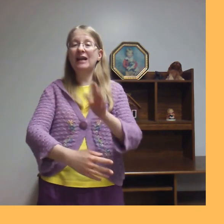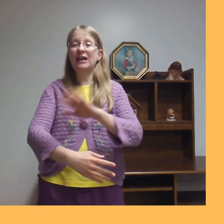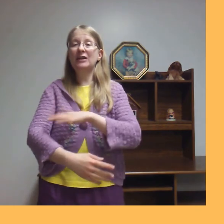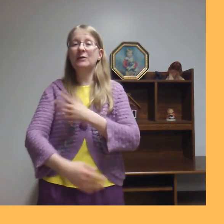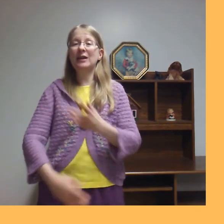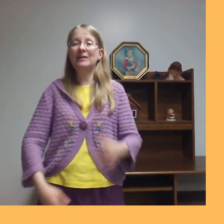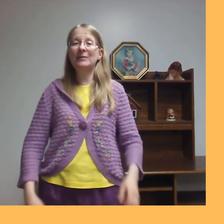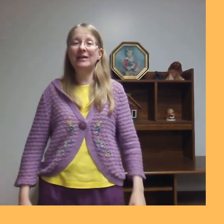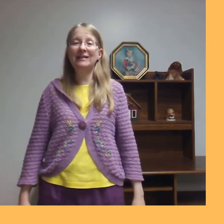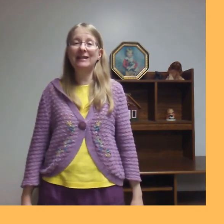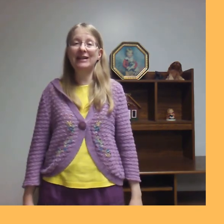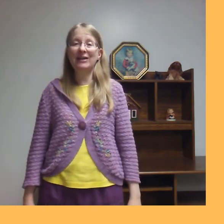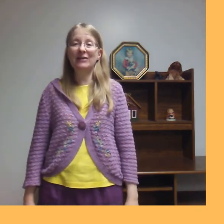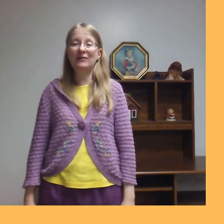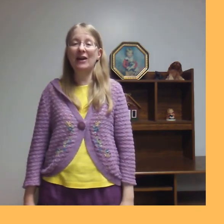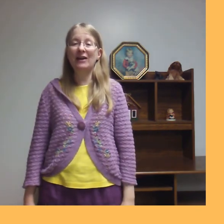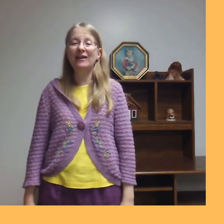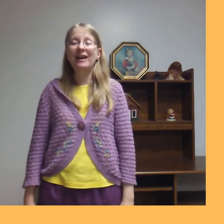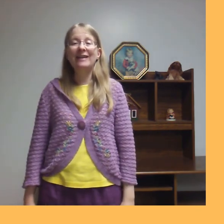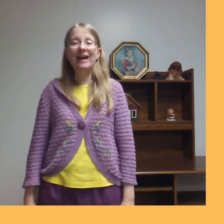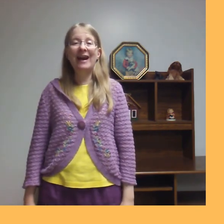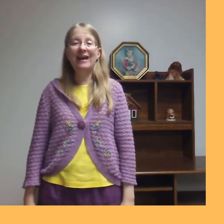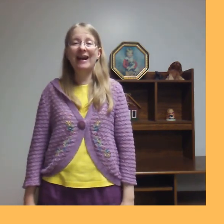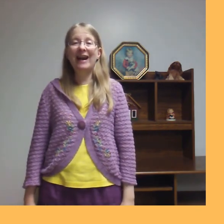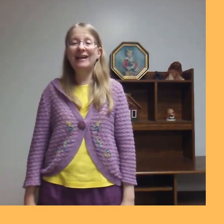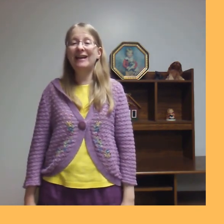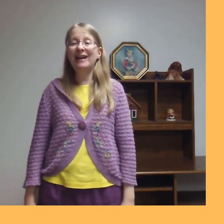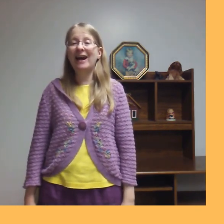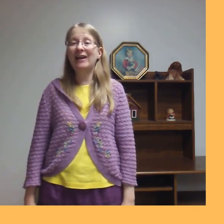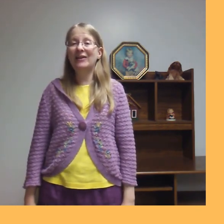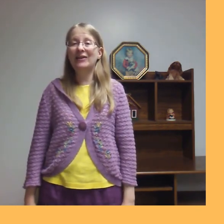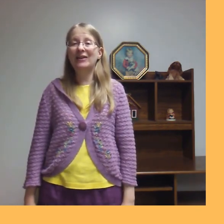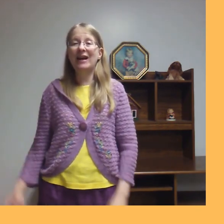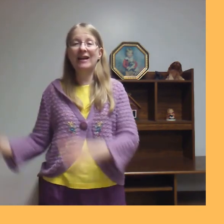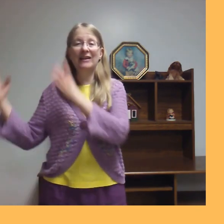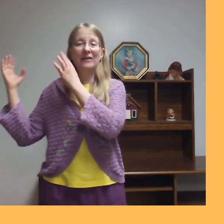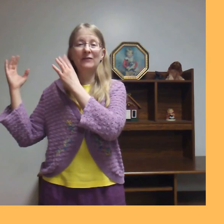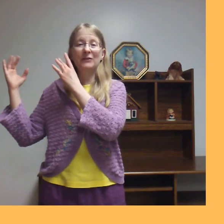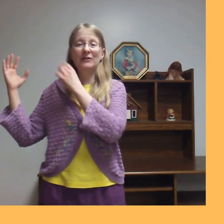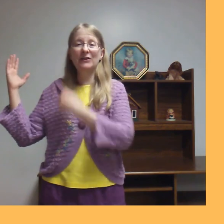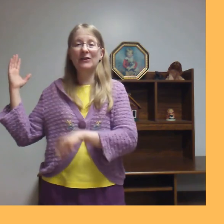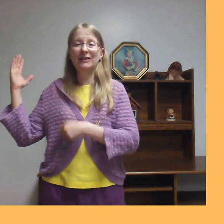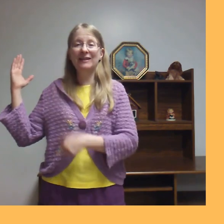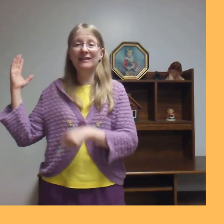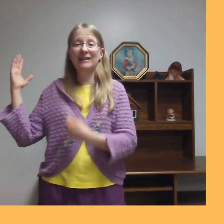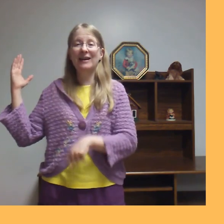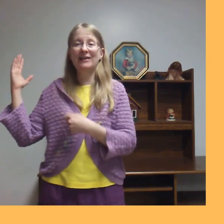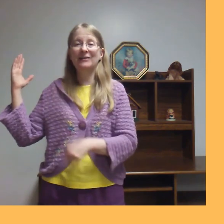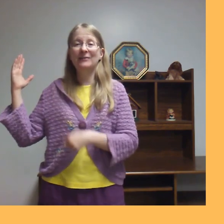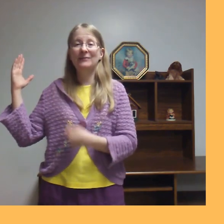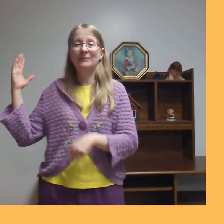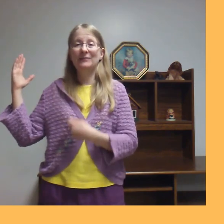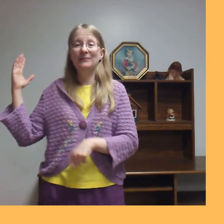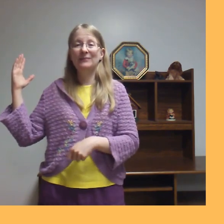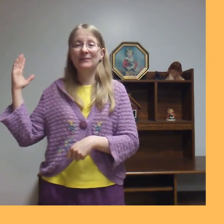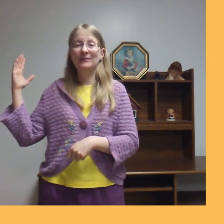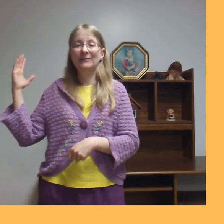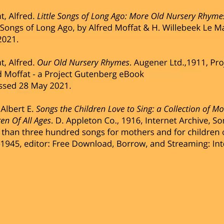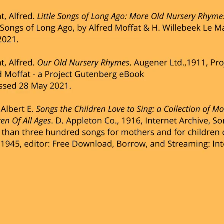she sang, it was prettier fun than any I heard on the flute or guitar. end. Gonna.